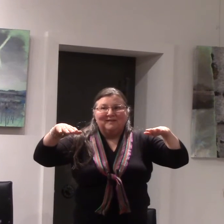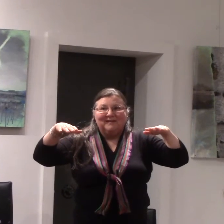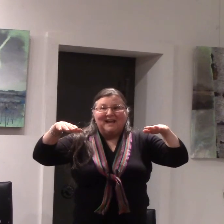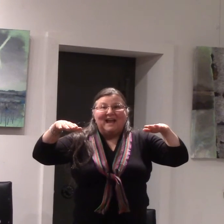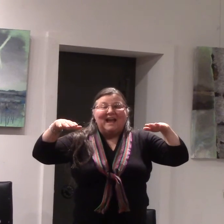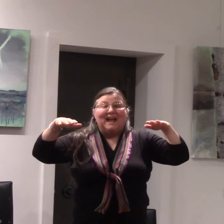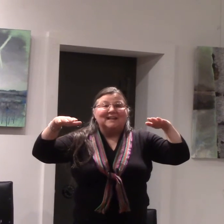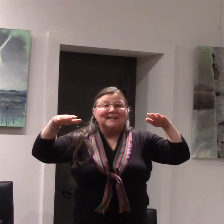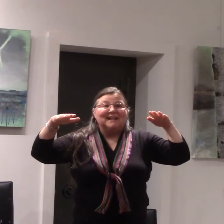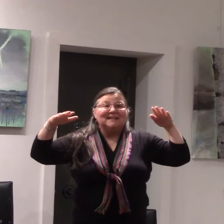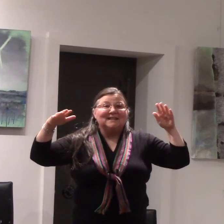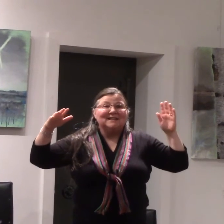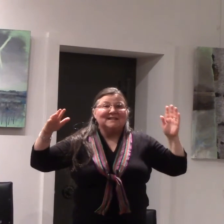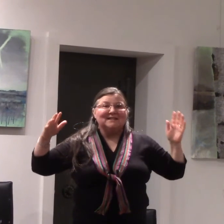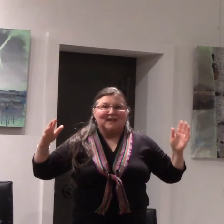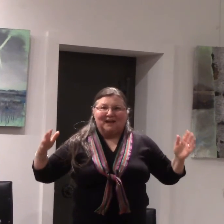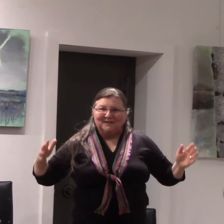and it sinks